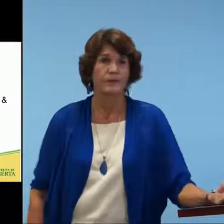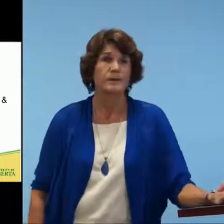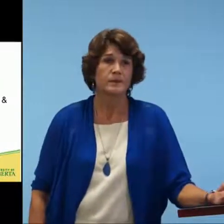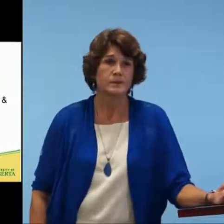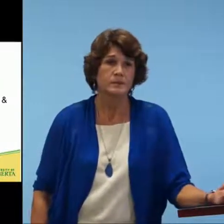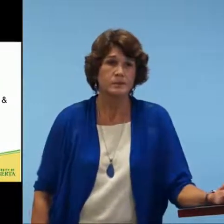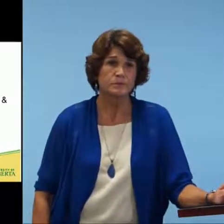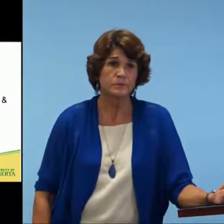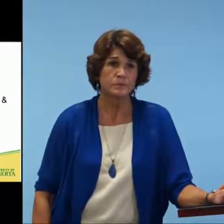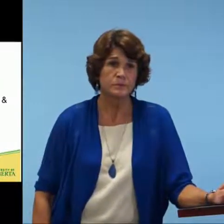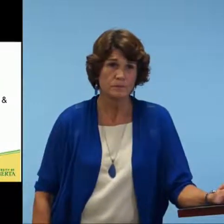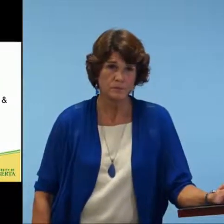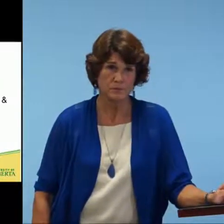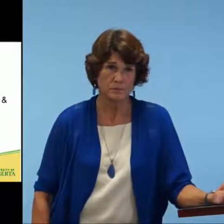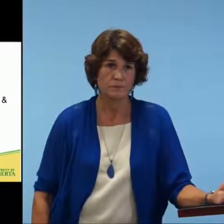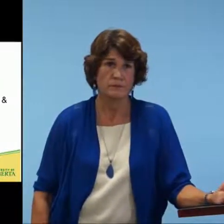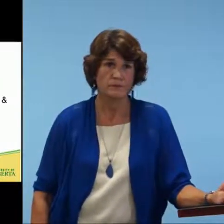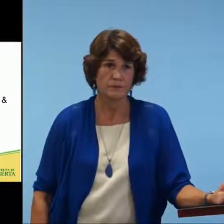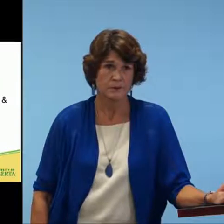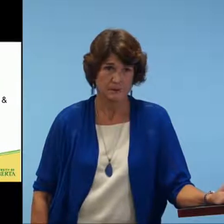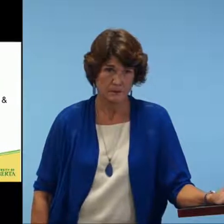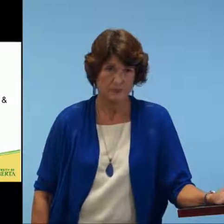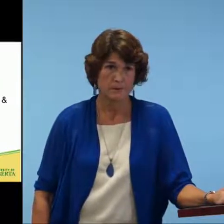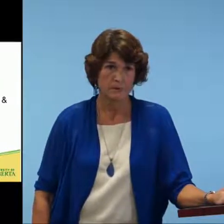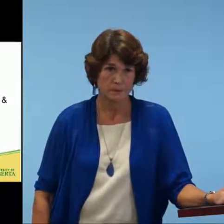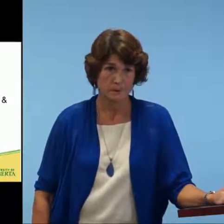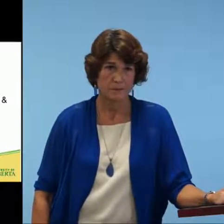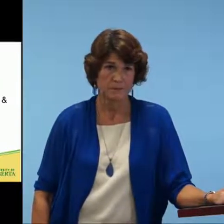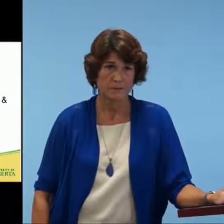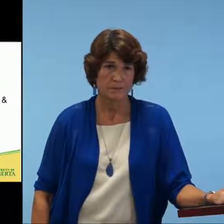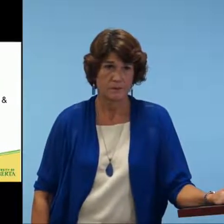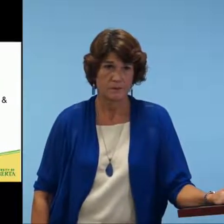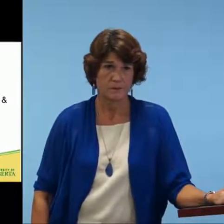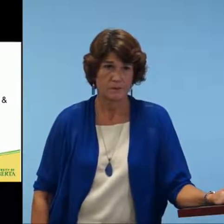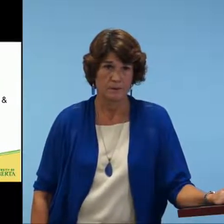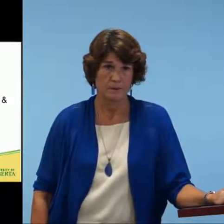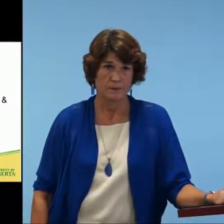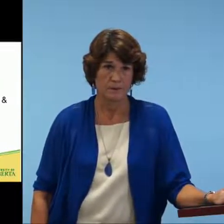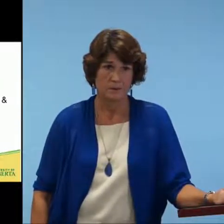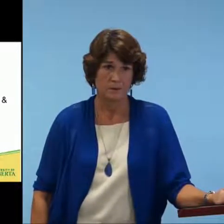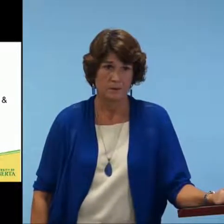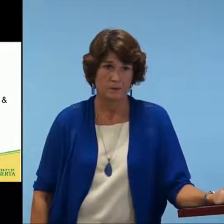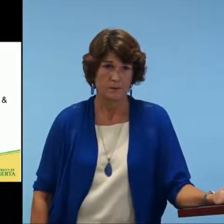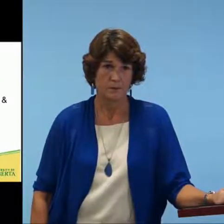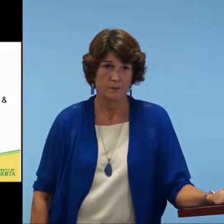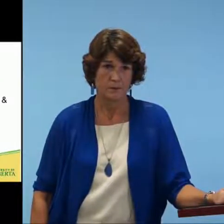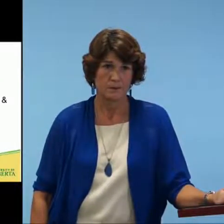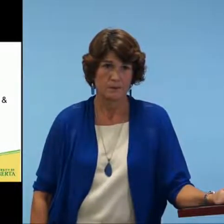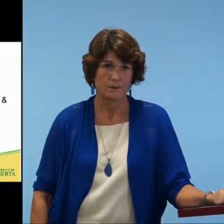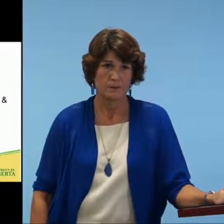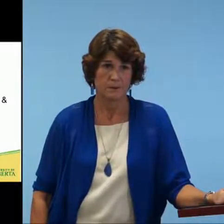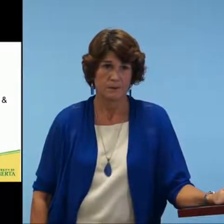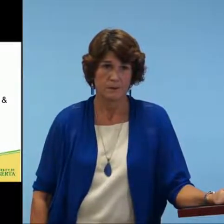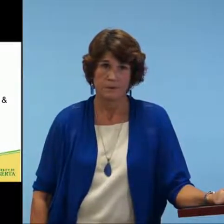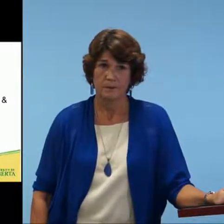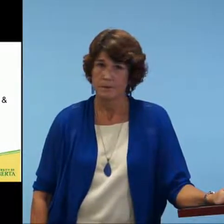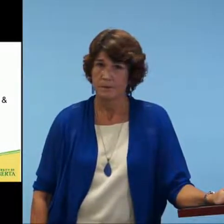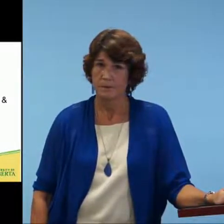And the individual was asking about teaching hand shapes in a chronological order. And you had mentioned an app